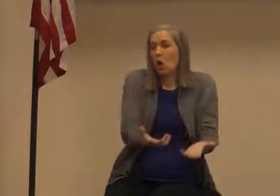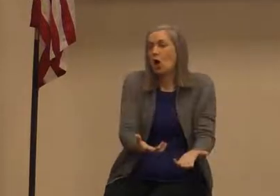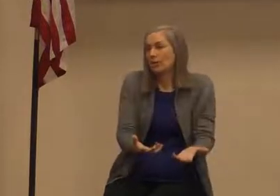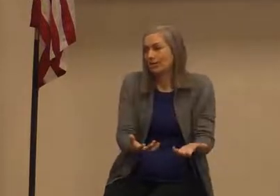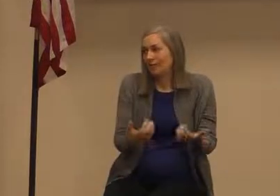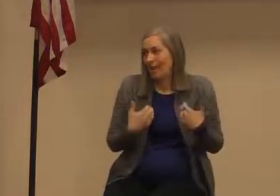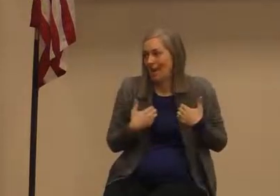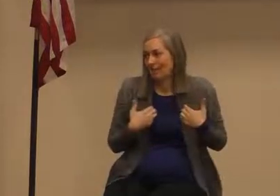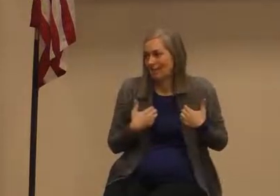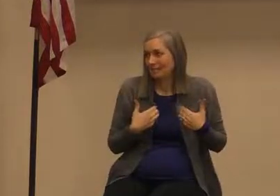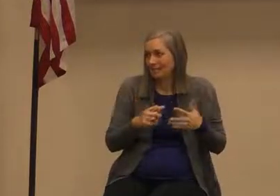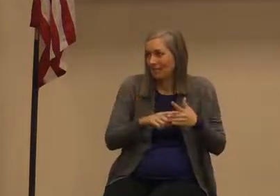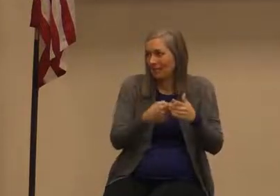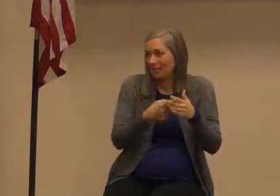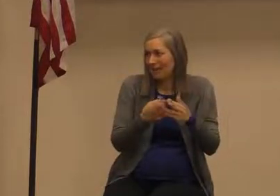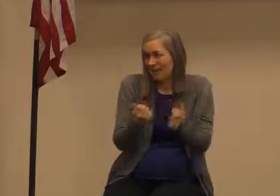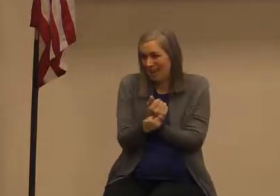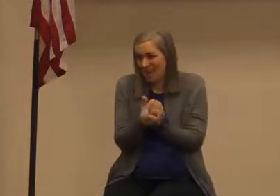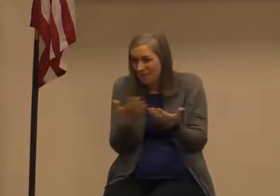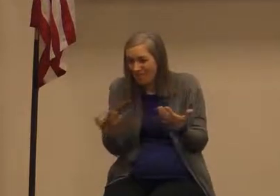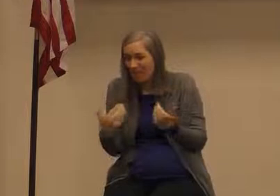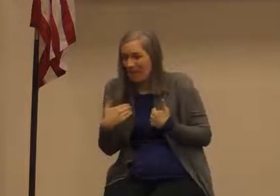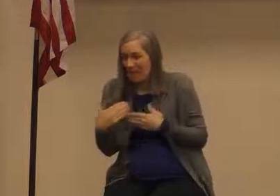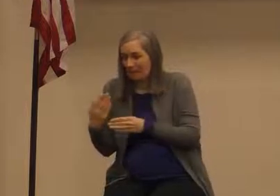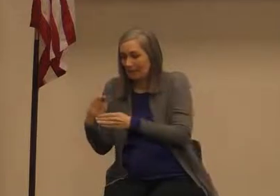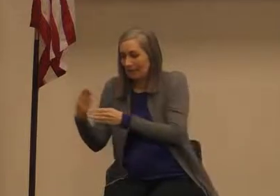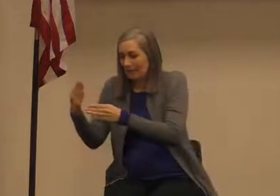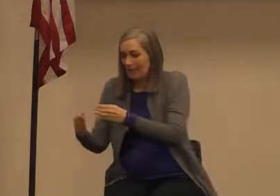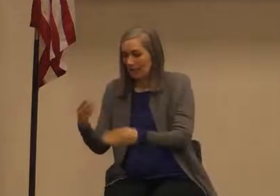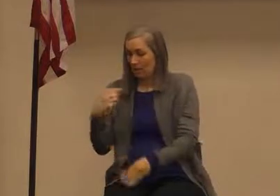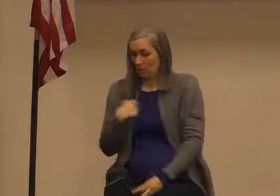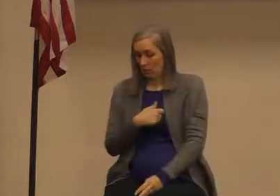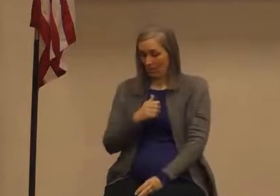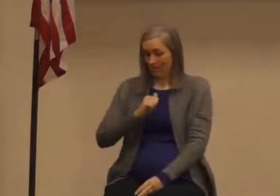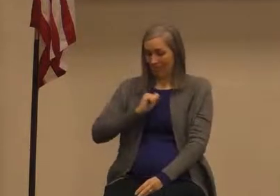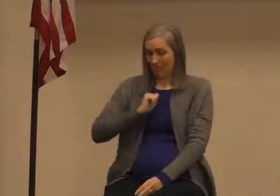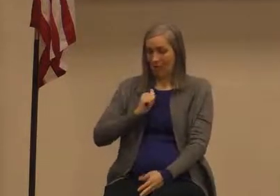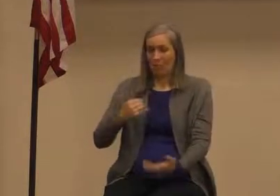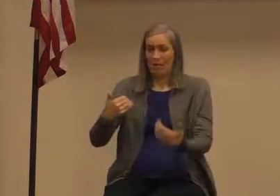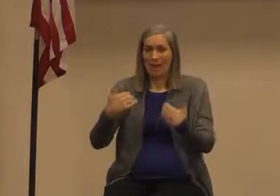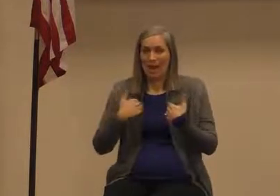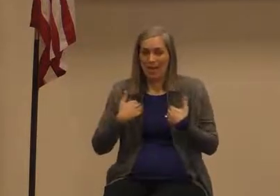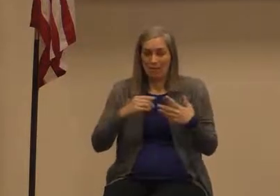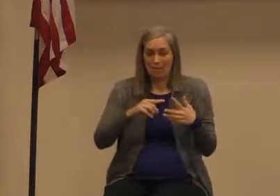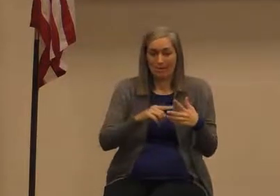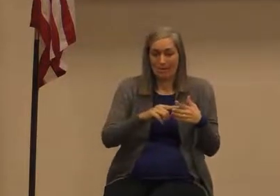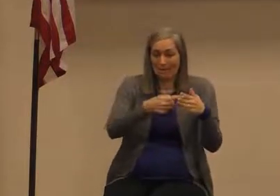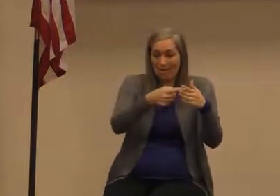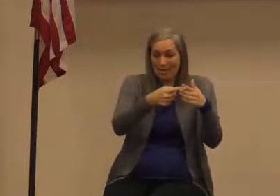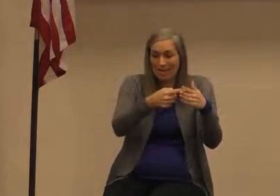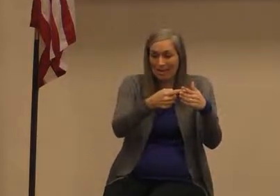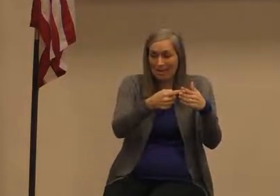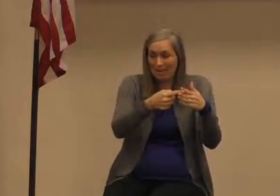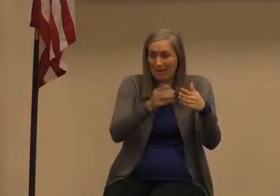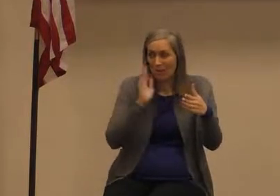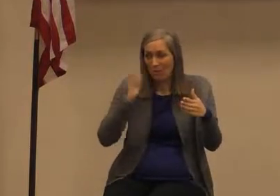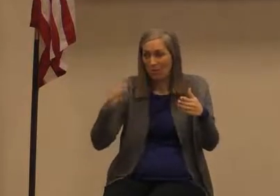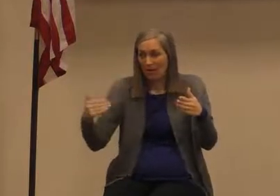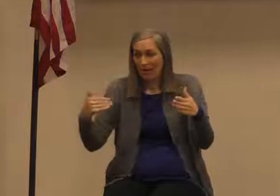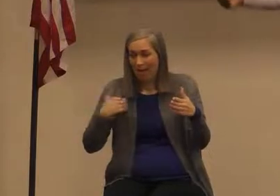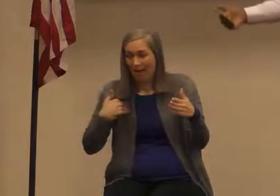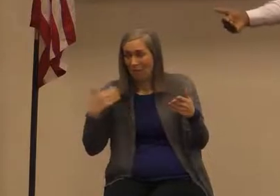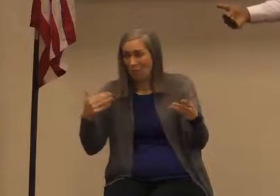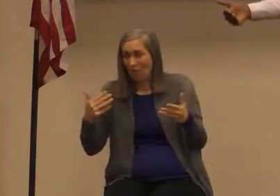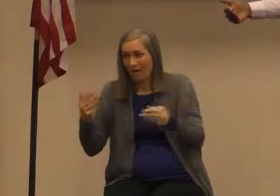has a beginning and everything has an end we ourselves have a beginning or rather had a beginning and we will